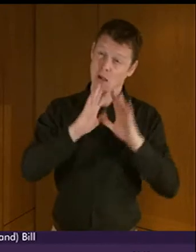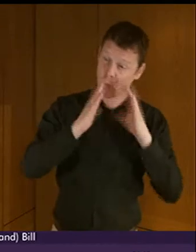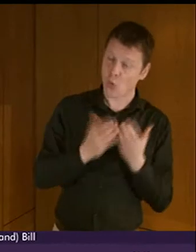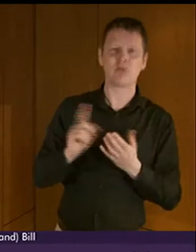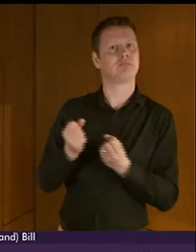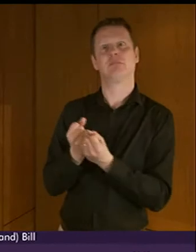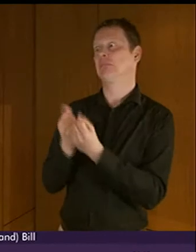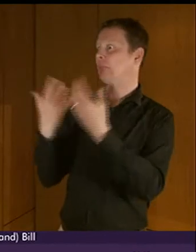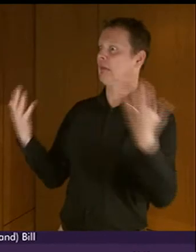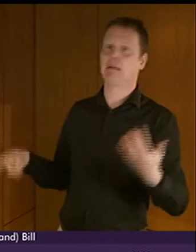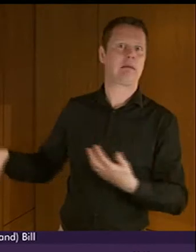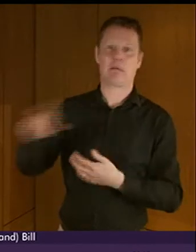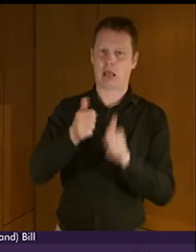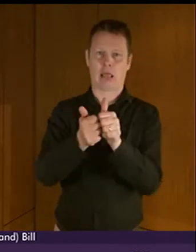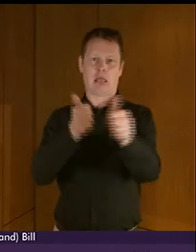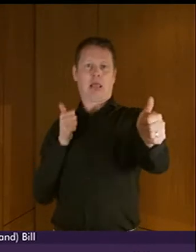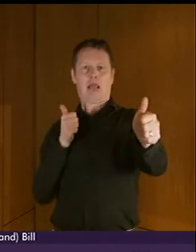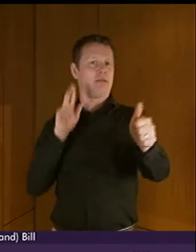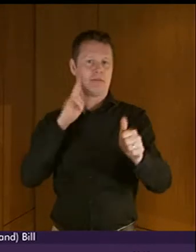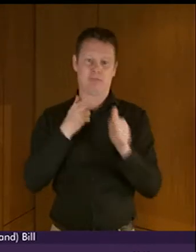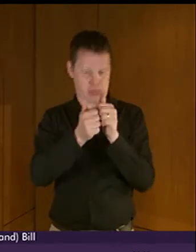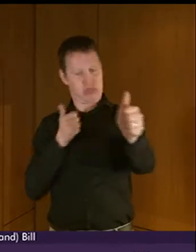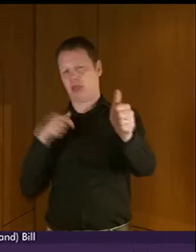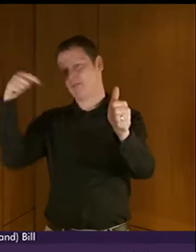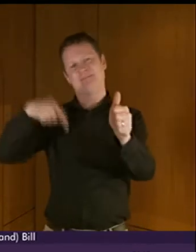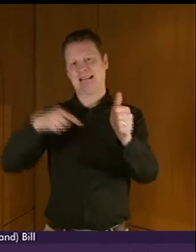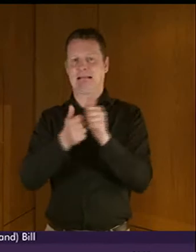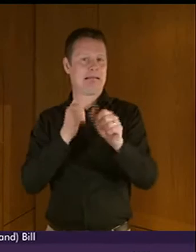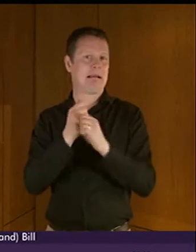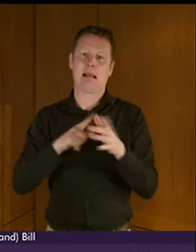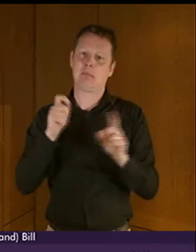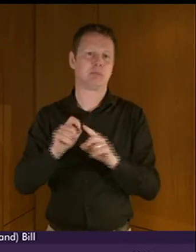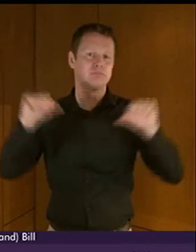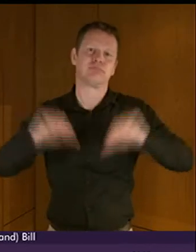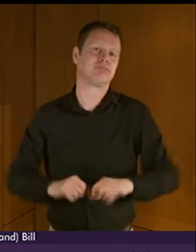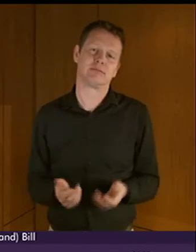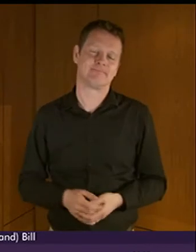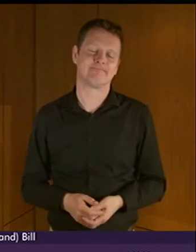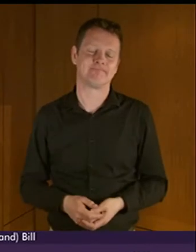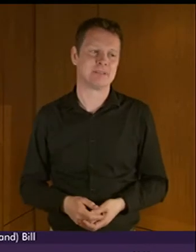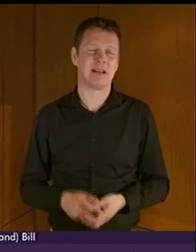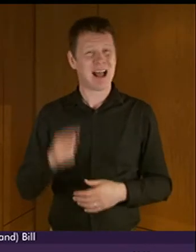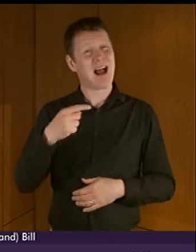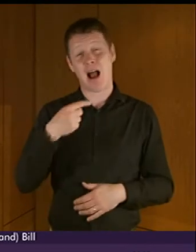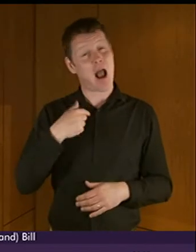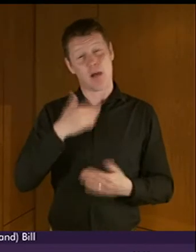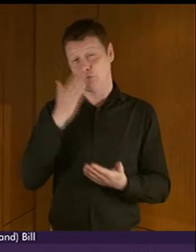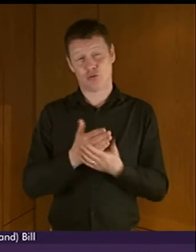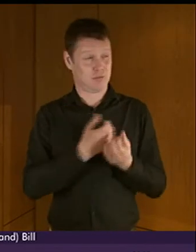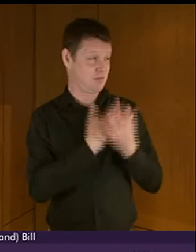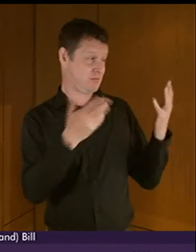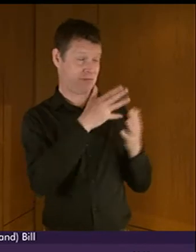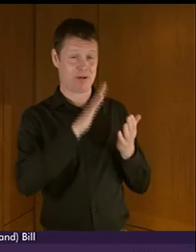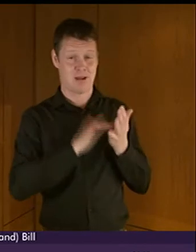the attainment gap that still exists I am sure that many members will agree with me that